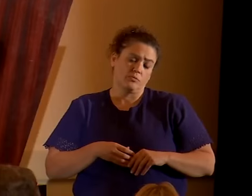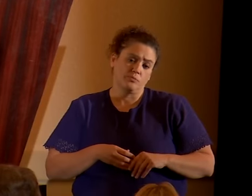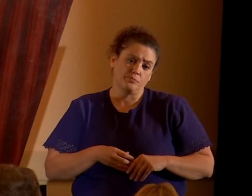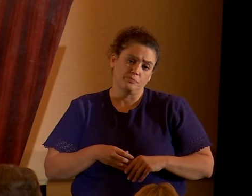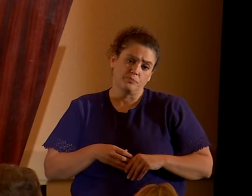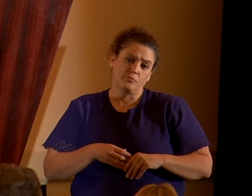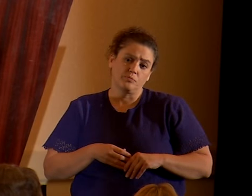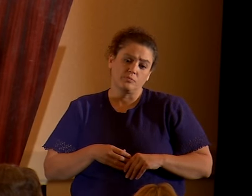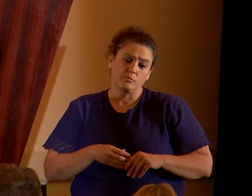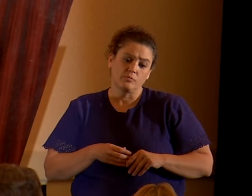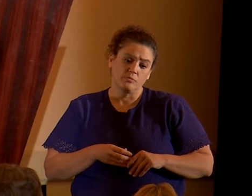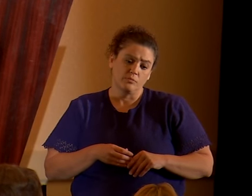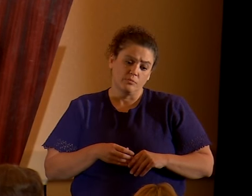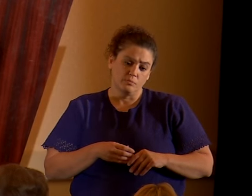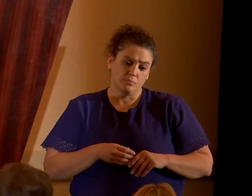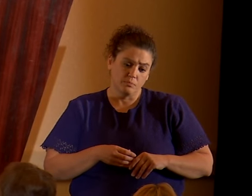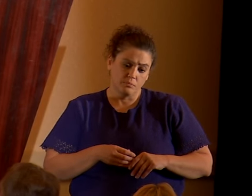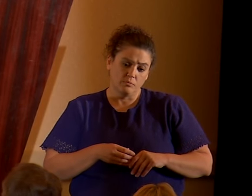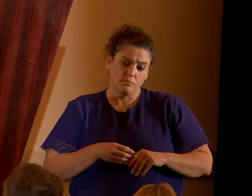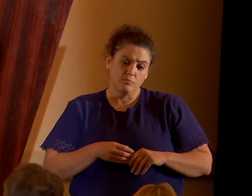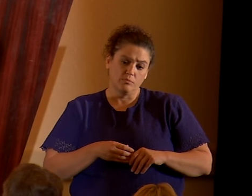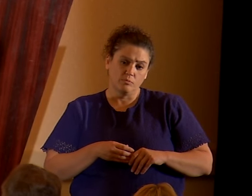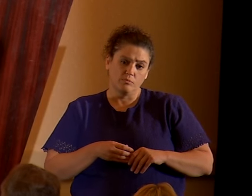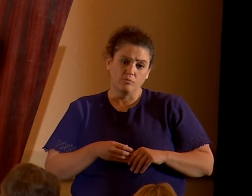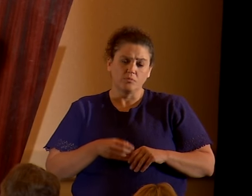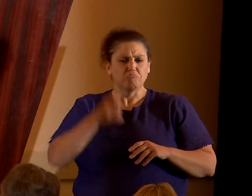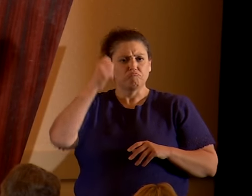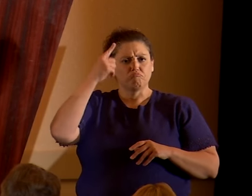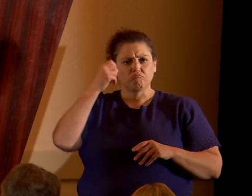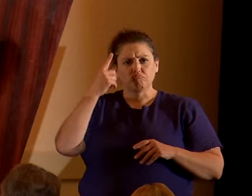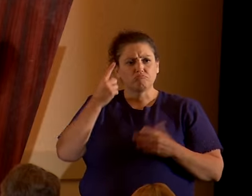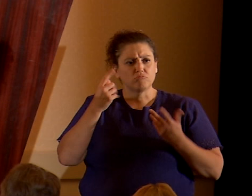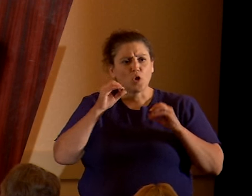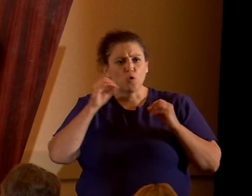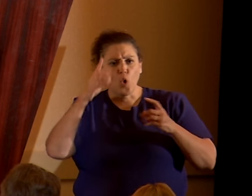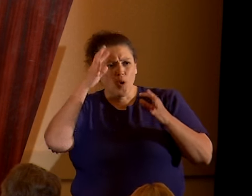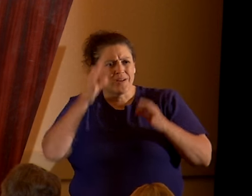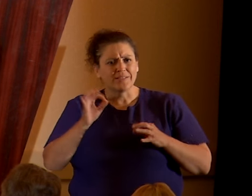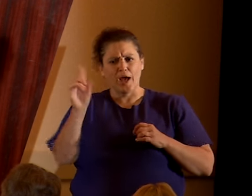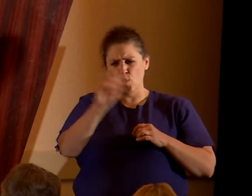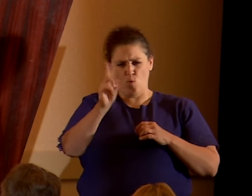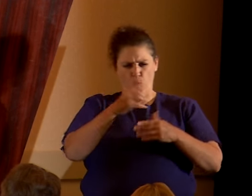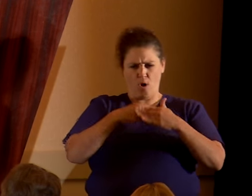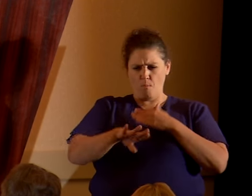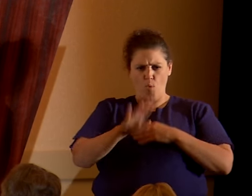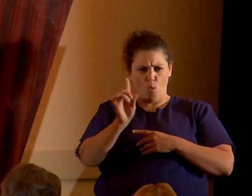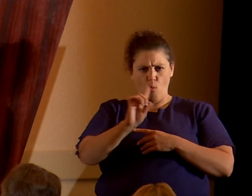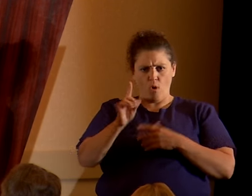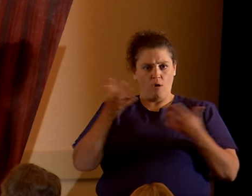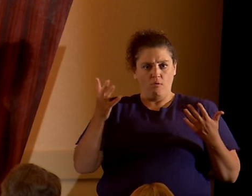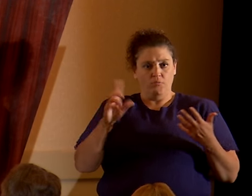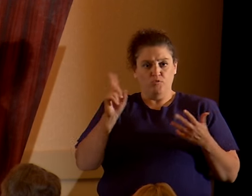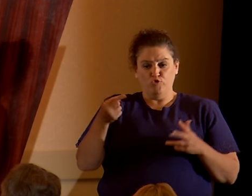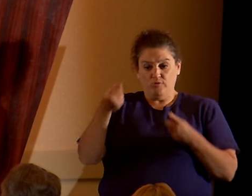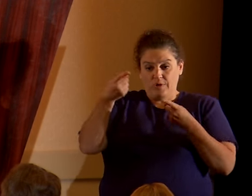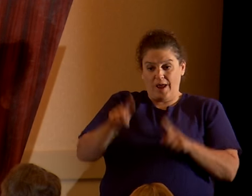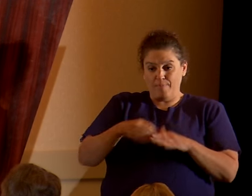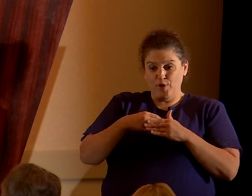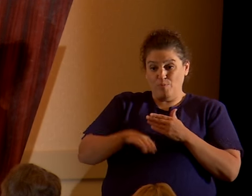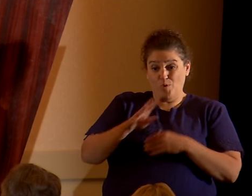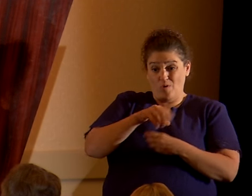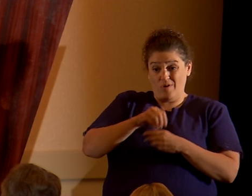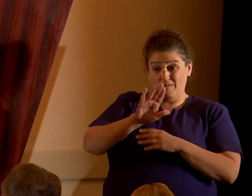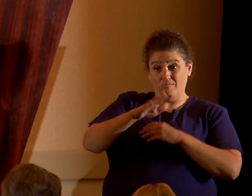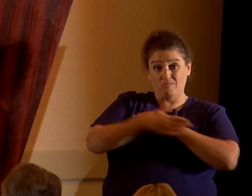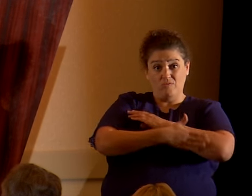Let's look at it this way. Nobody had the chance to decide where they were born. And just the sheer bad luck that you were born in a country